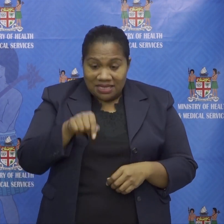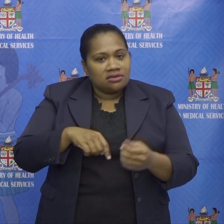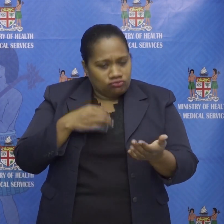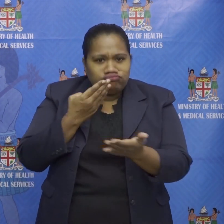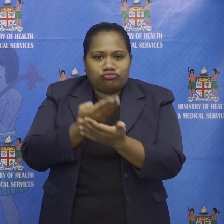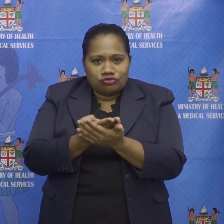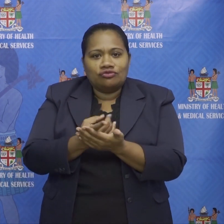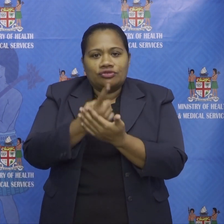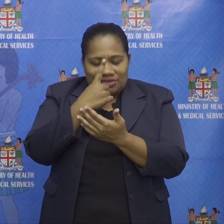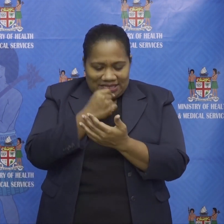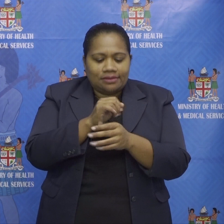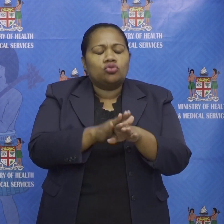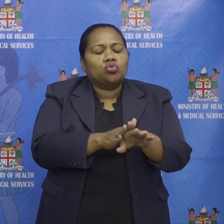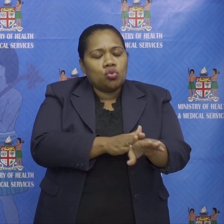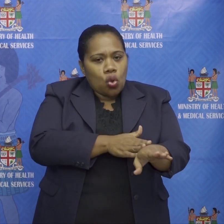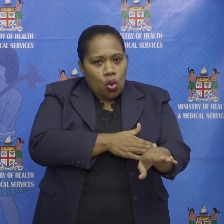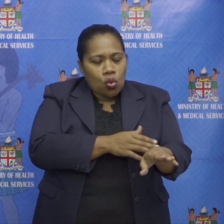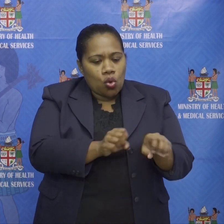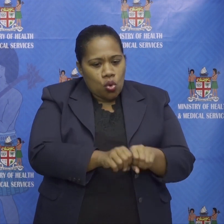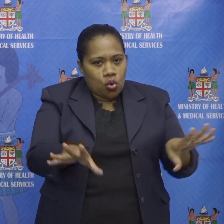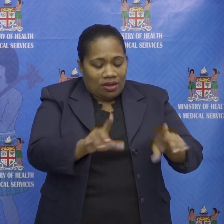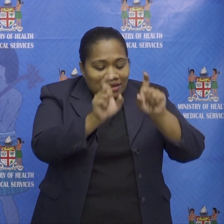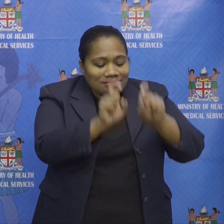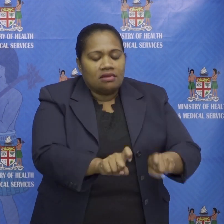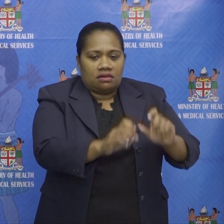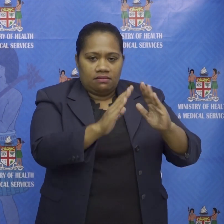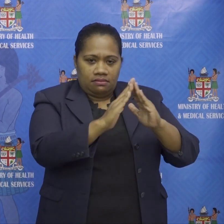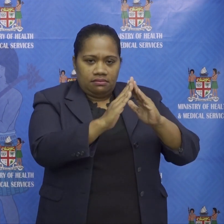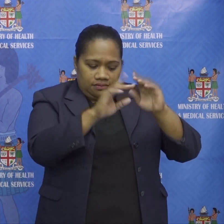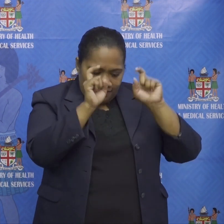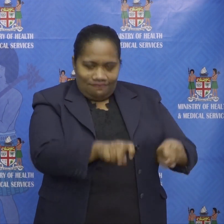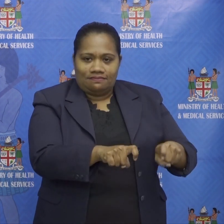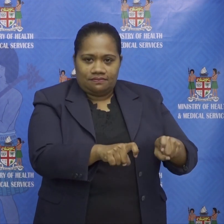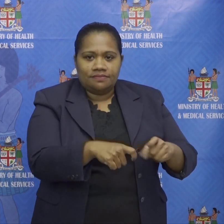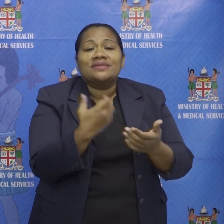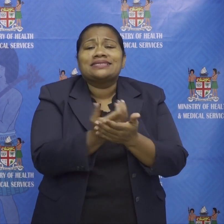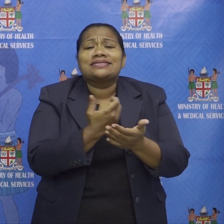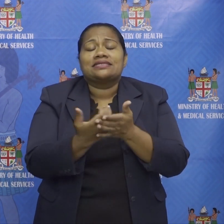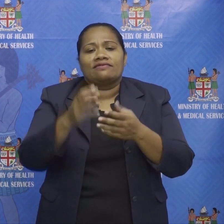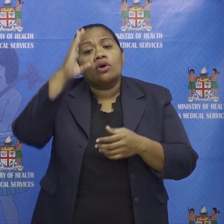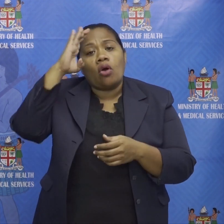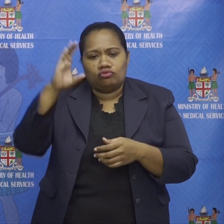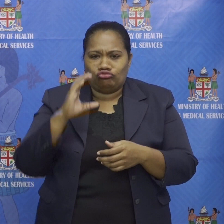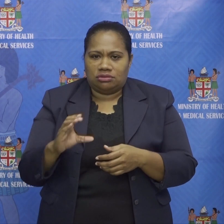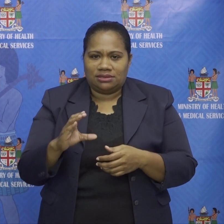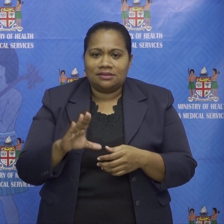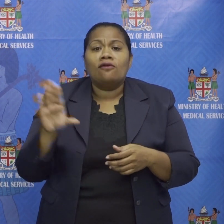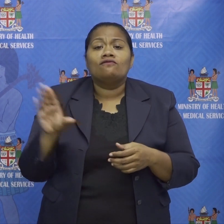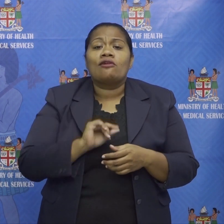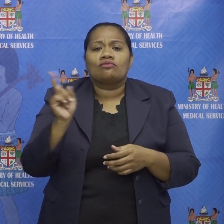you can slow the spread stay home save the country from a deadly wave of infection